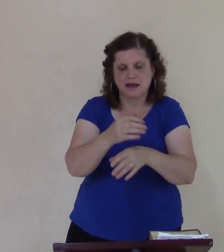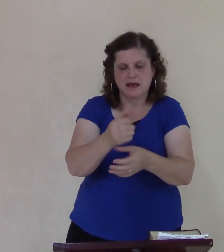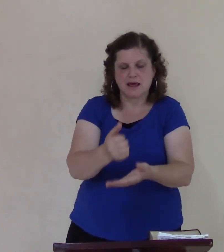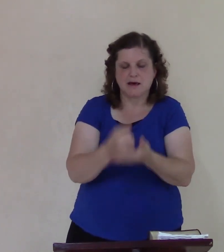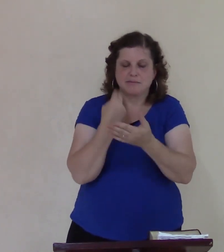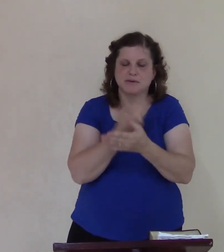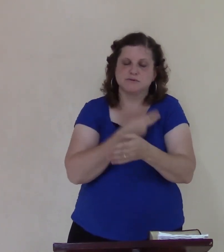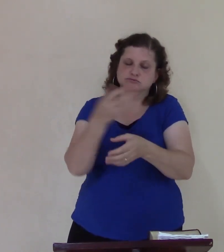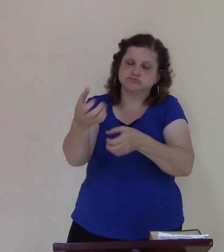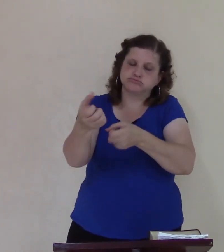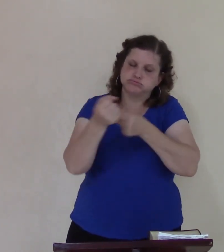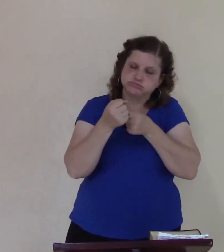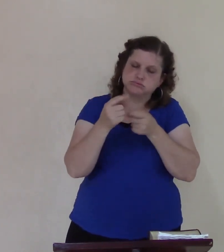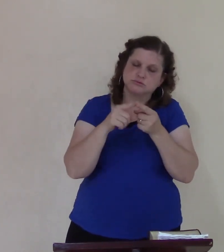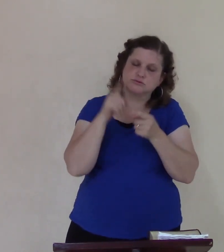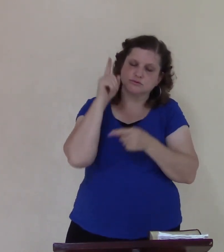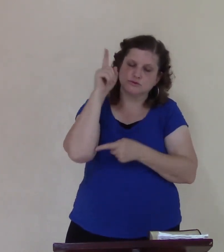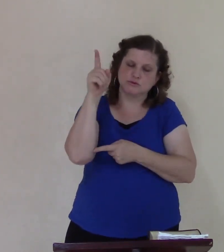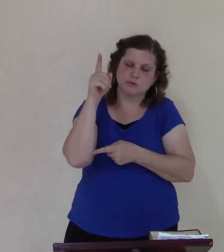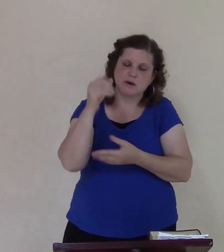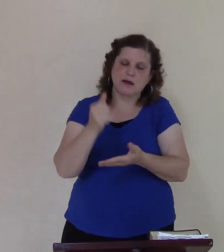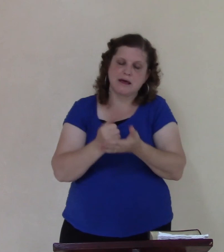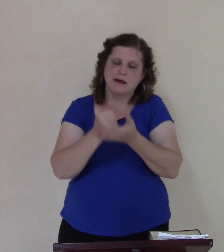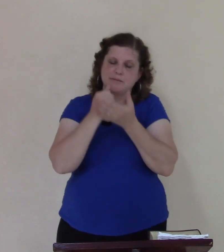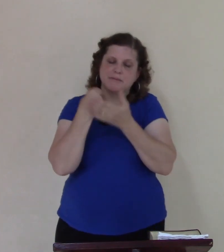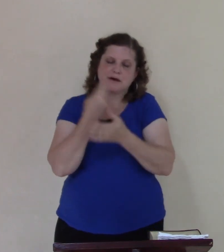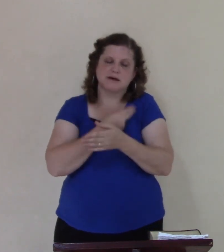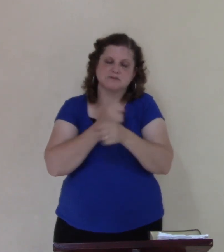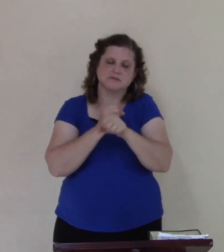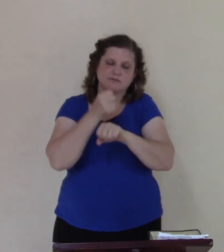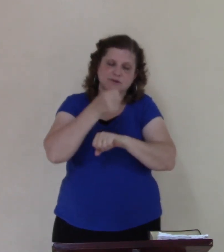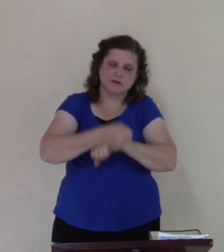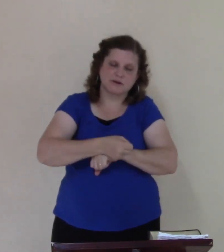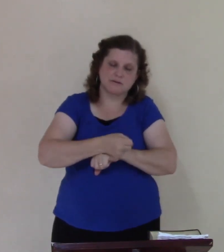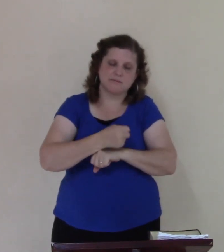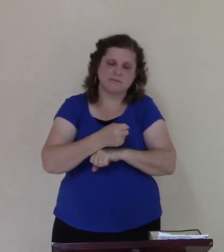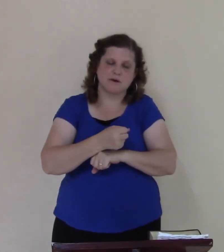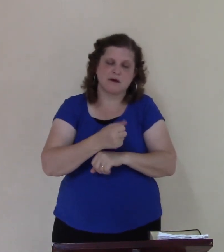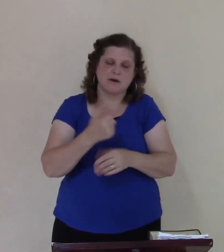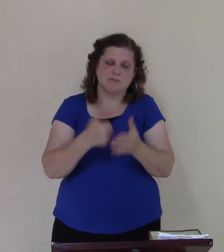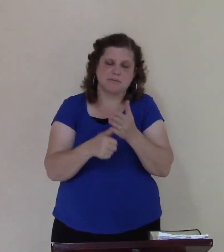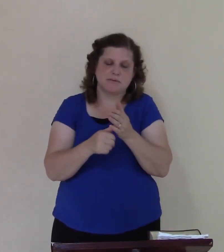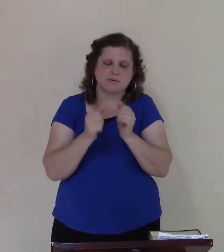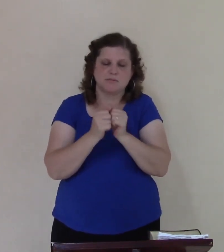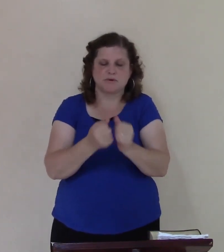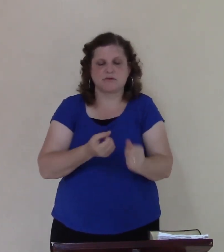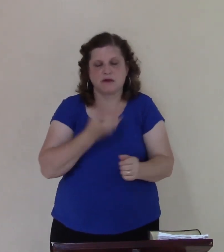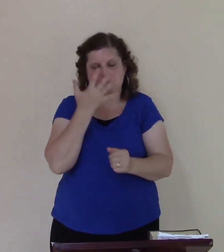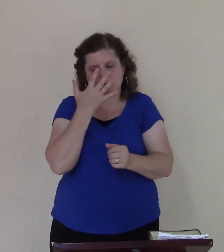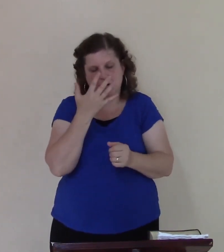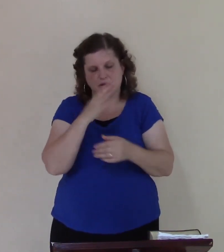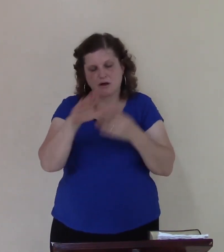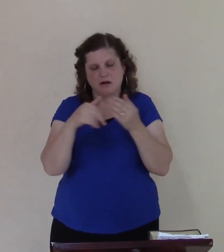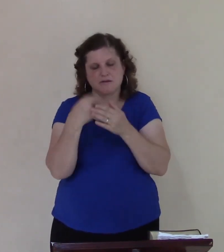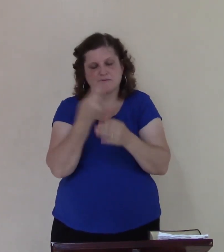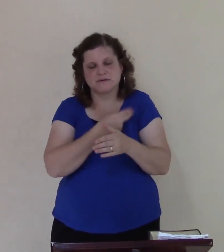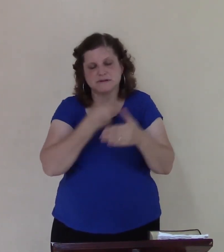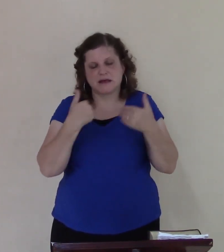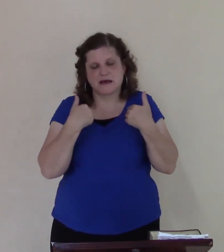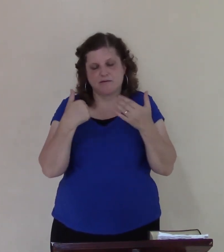this thing of anger it could come so quickly in our heart Lord all of us have struggles with this and with a past